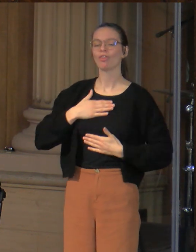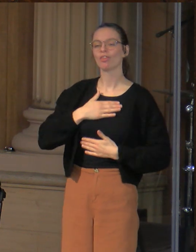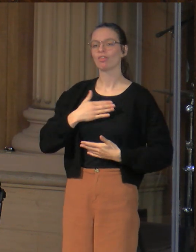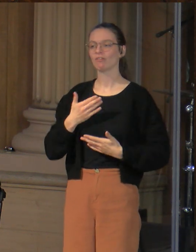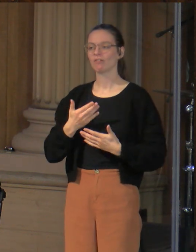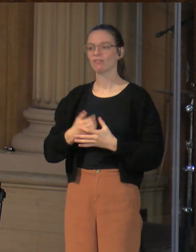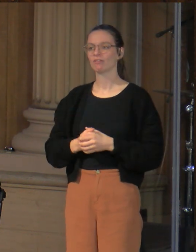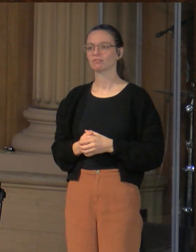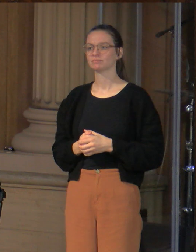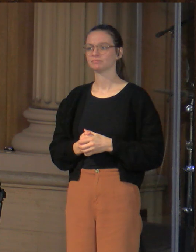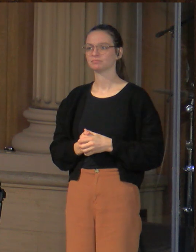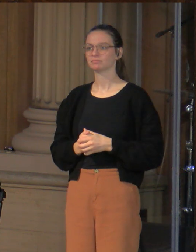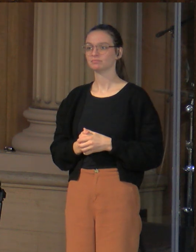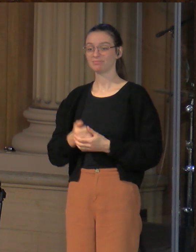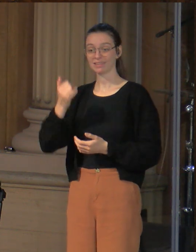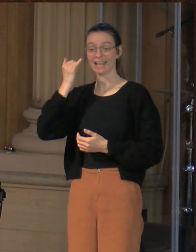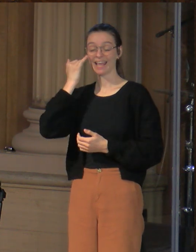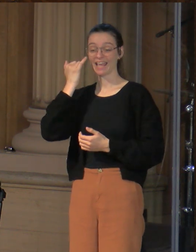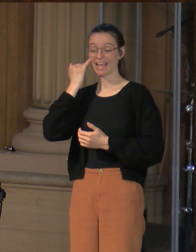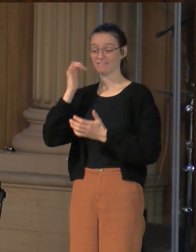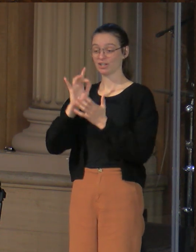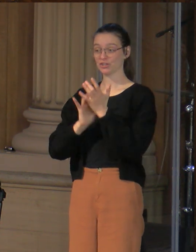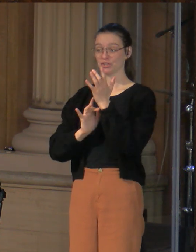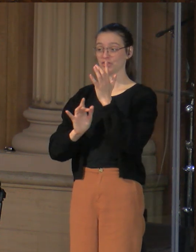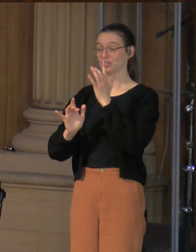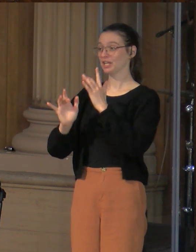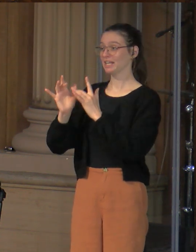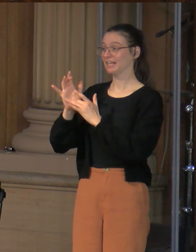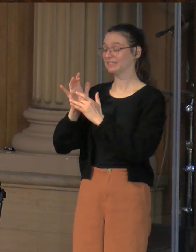you couch the message of Jesus in just the right show, we won't listen.